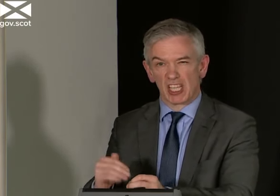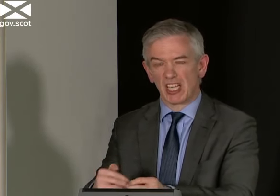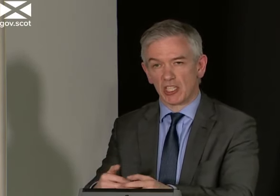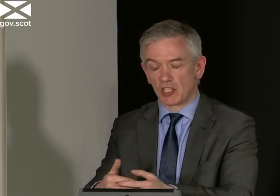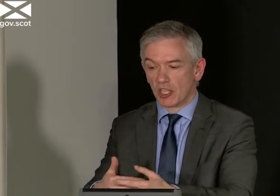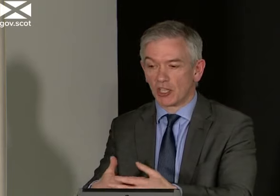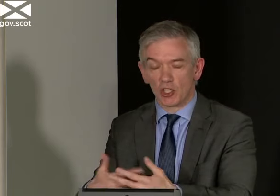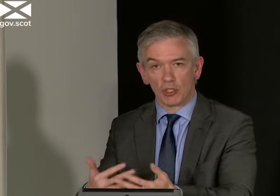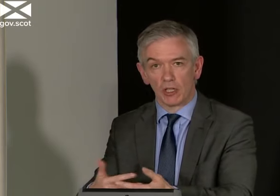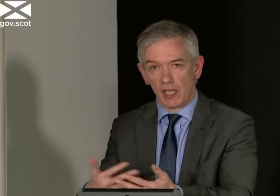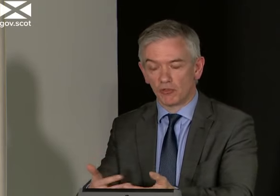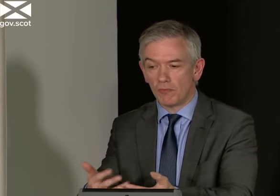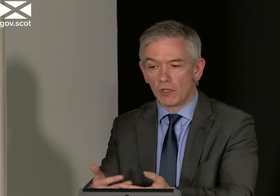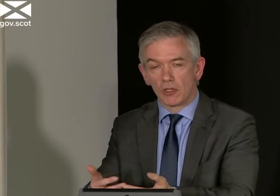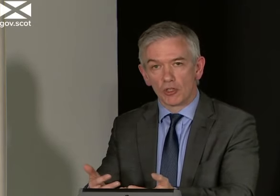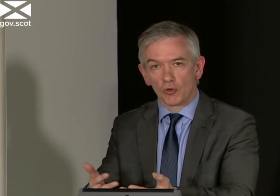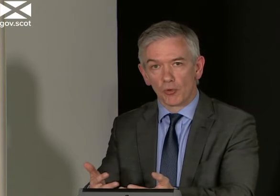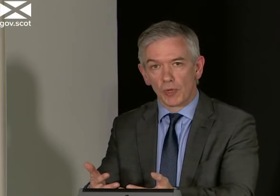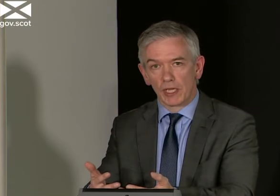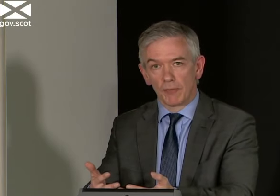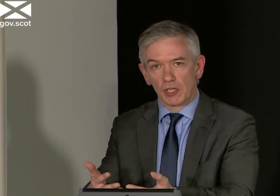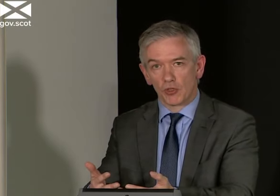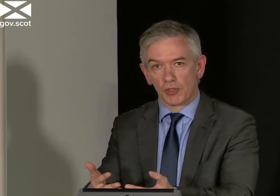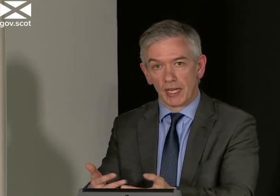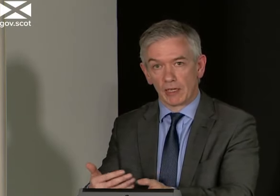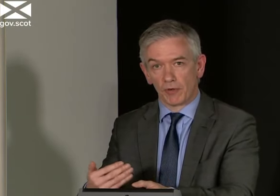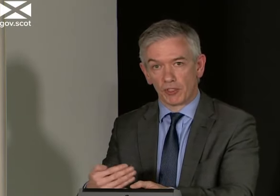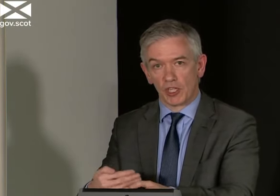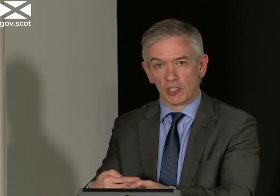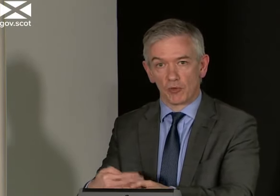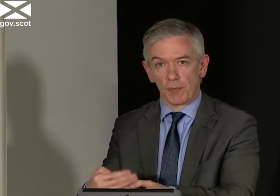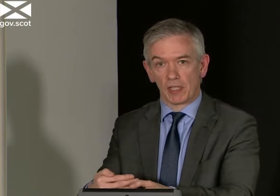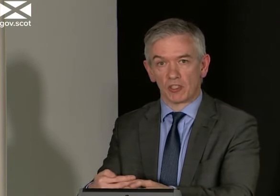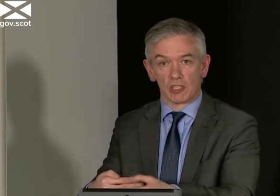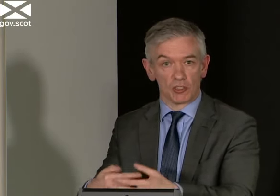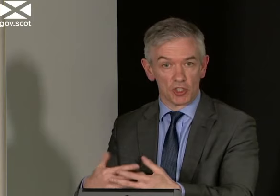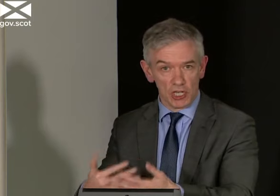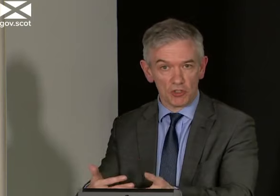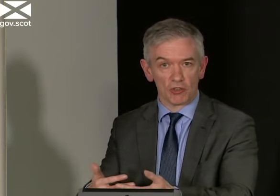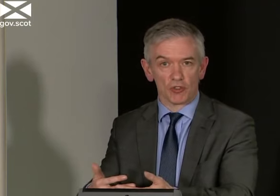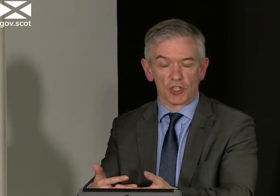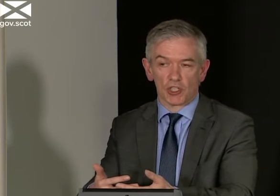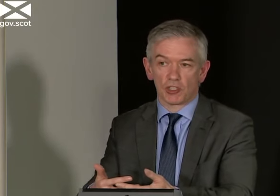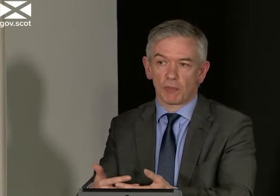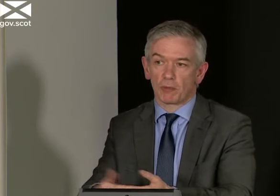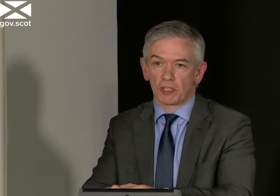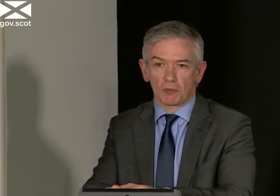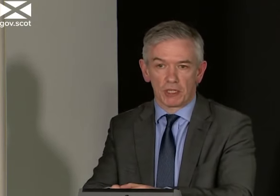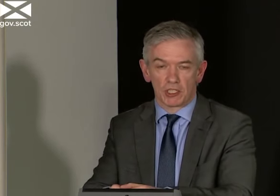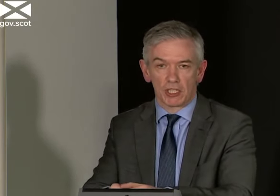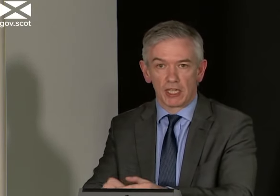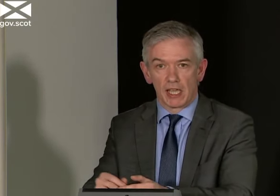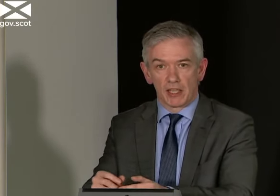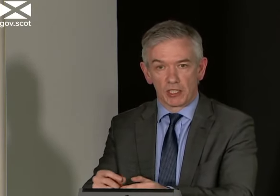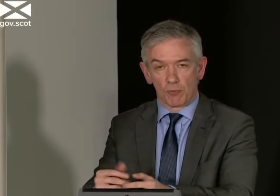it does is it creates us the additional headroom so that we can make sure that any further changes that we make to start to change the restrictions that people are